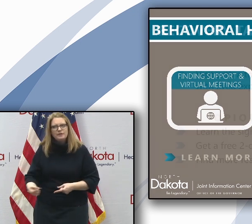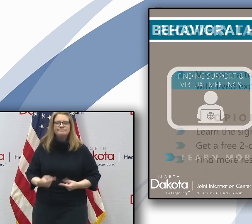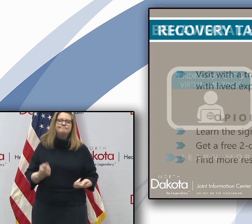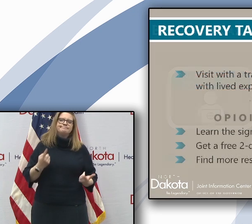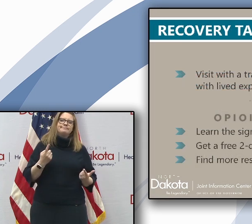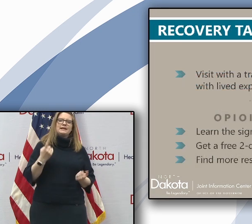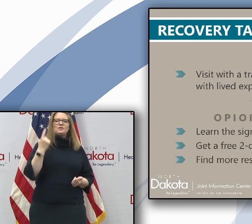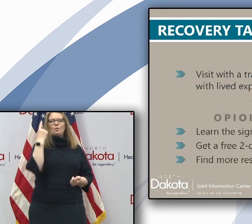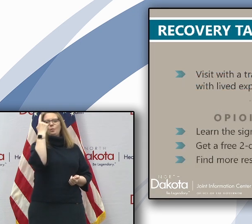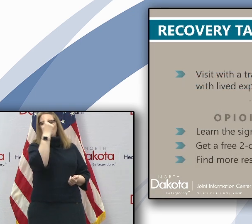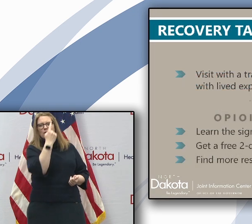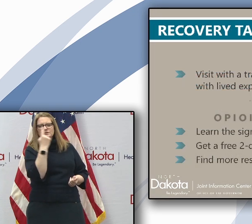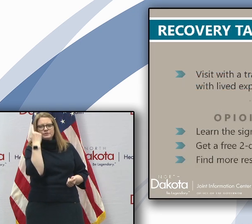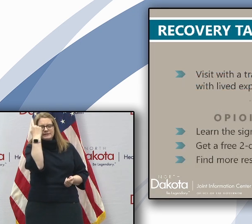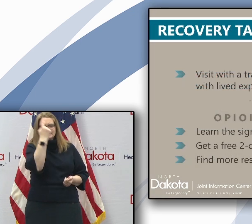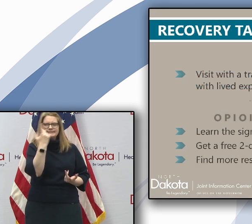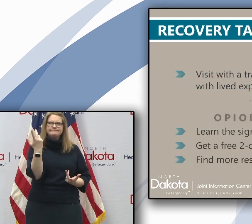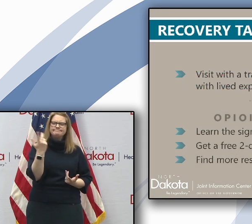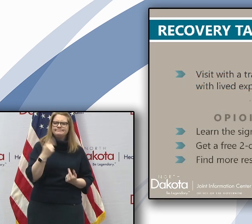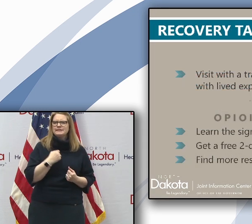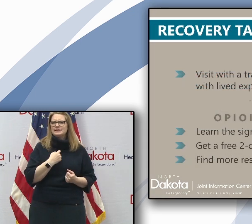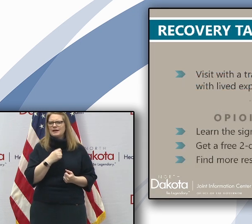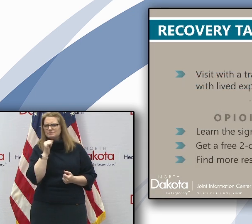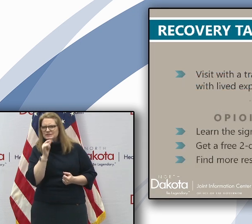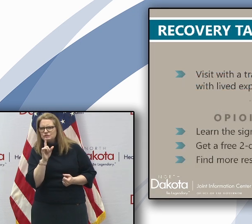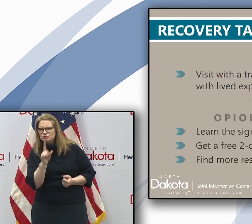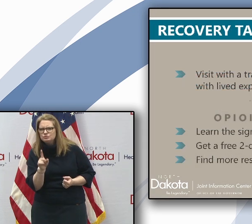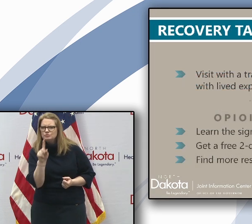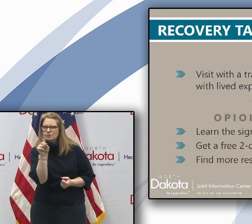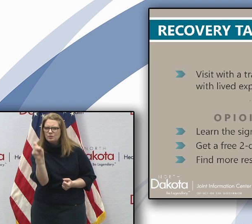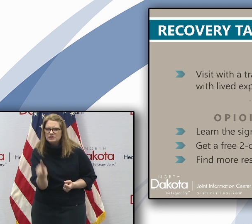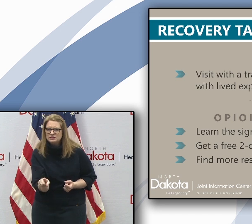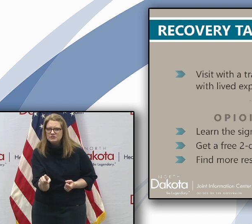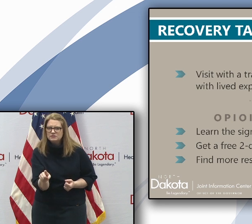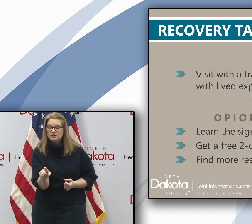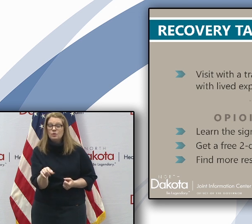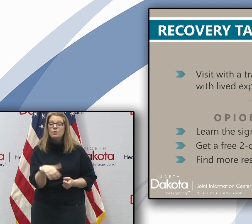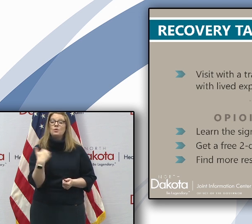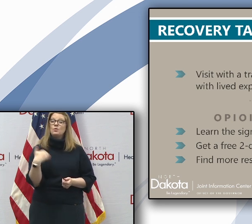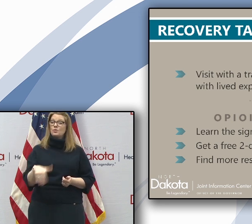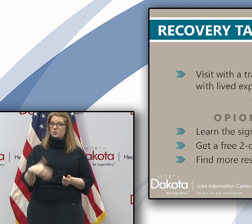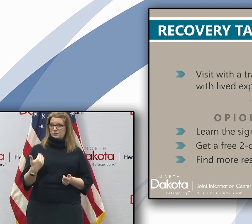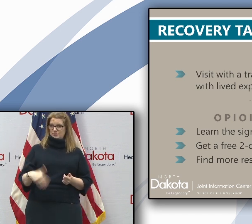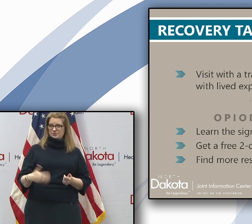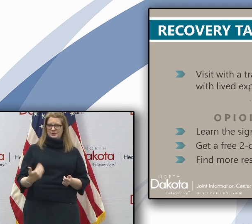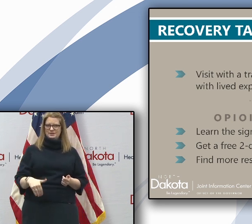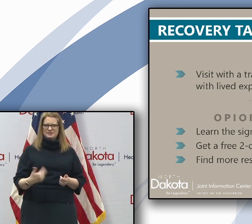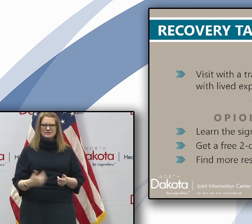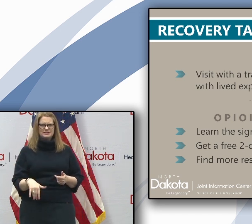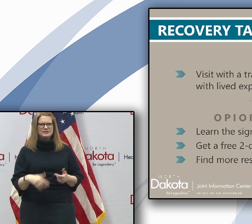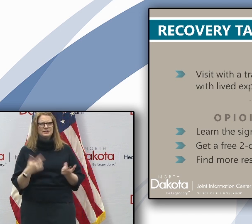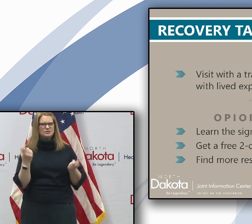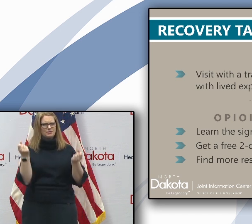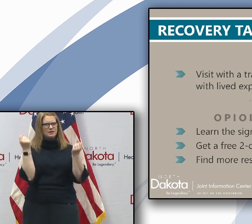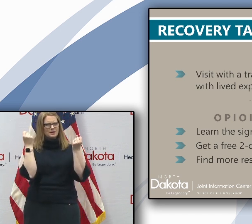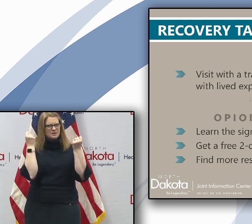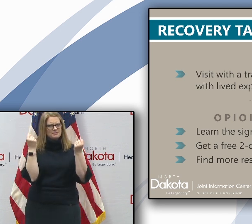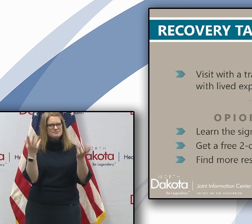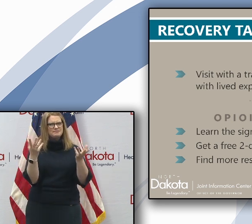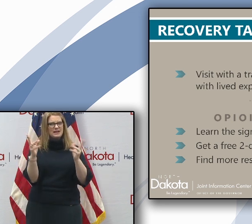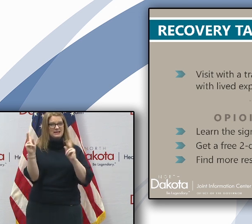if you, um, have questions. You there's a lot more people these days that are, you know, leaning on, um,